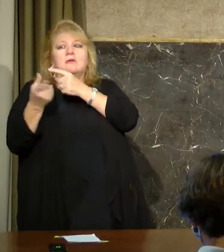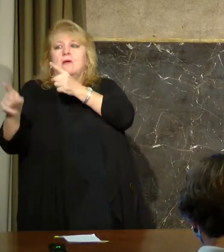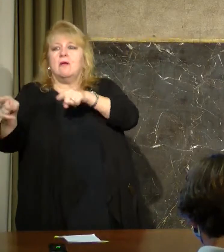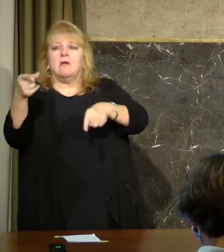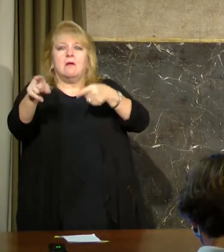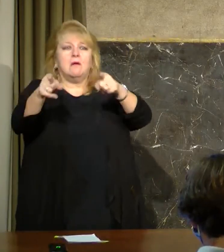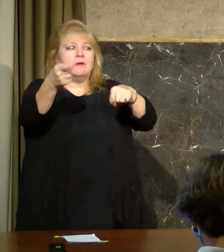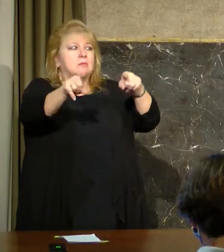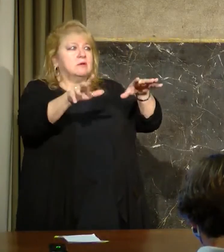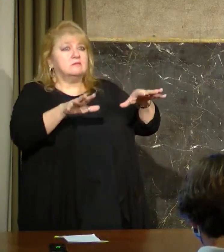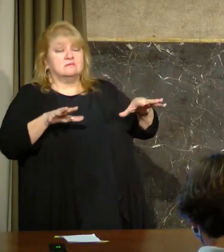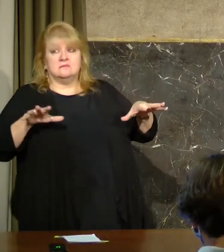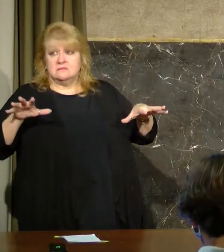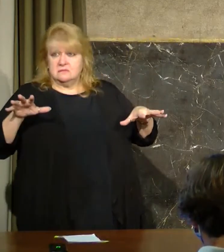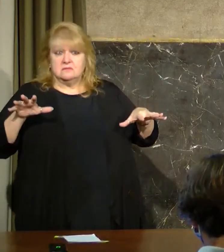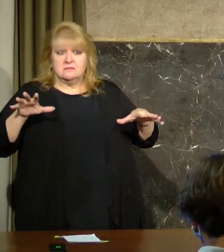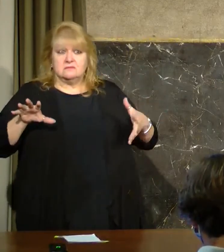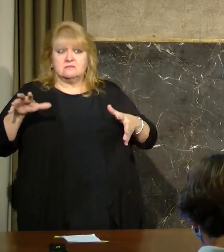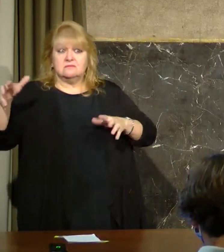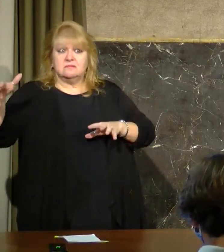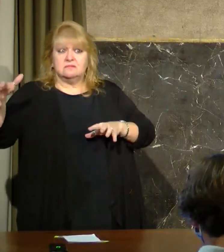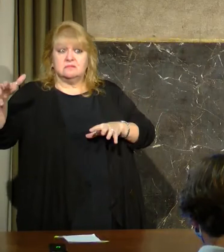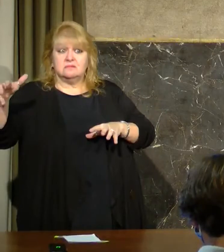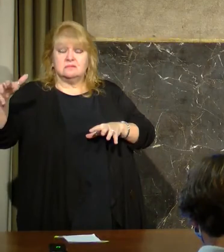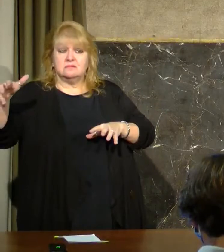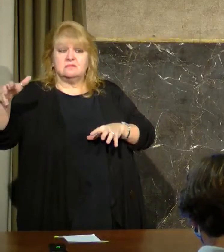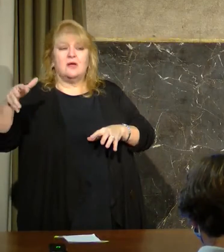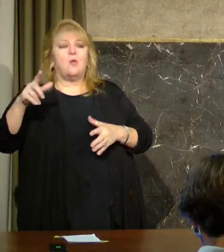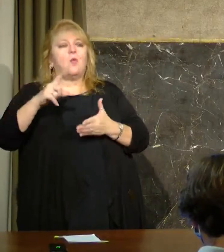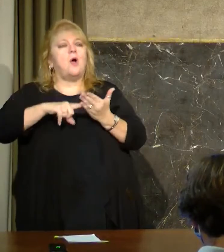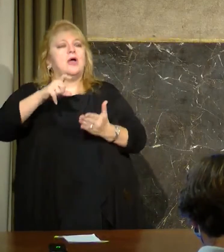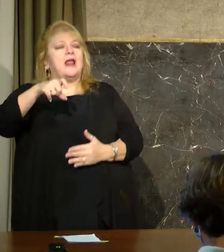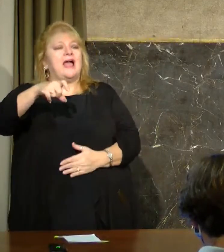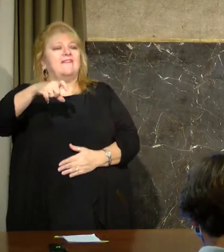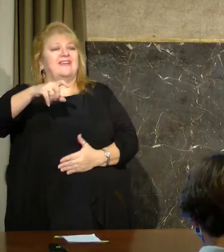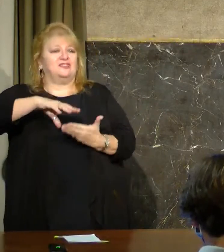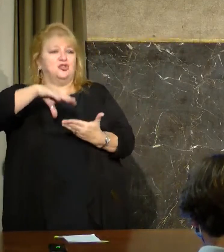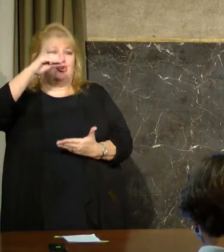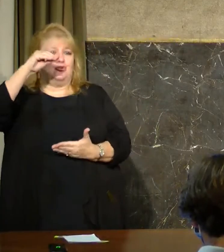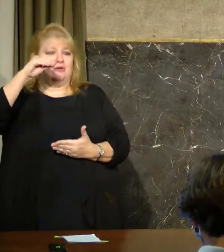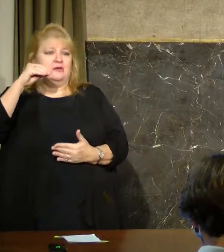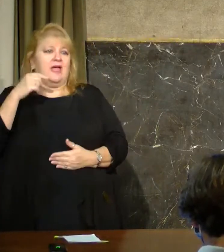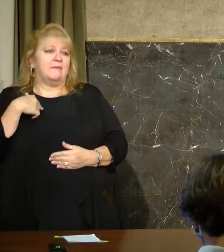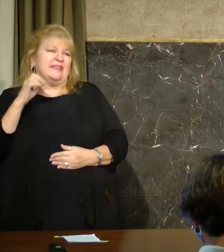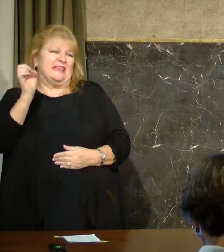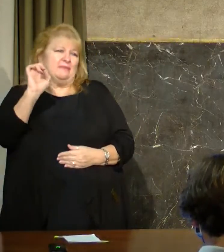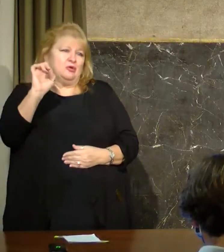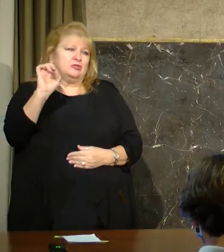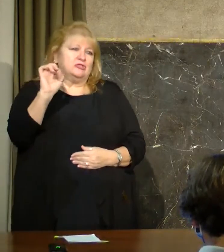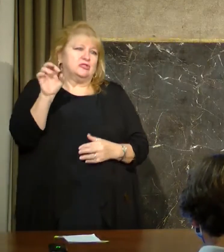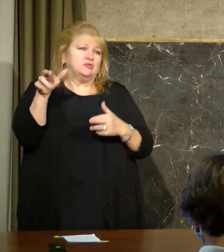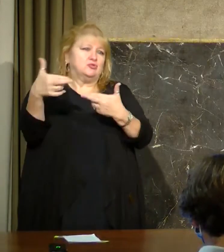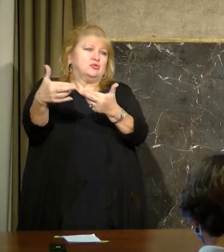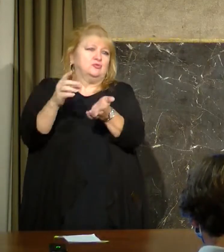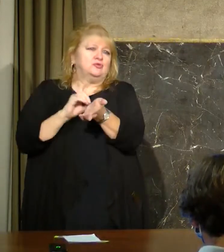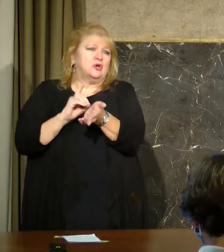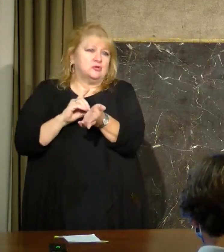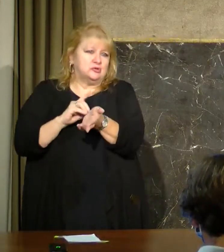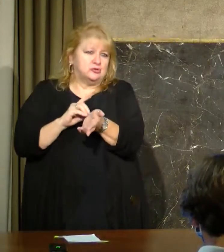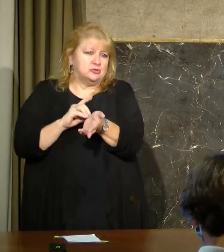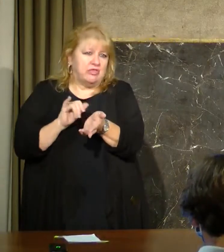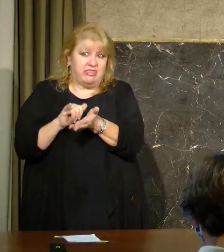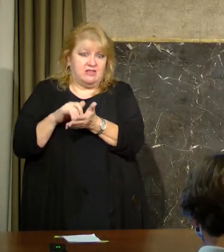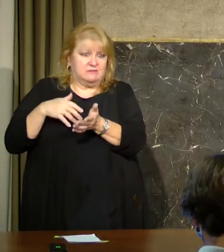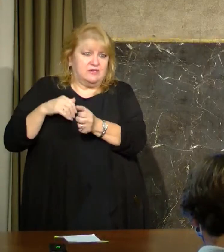And I'll share with you one of the things I've had to learn as an emergency physician, as an ER doc,